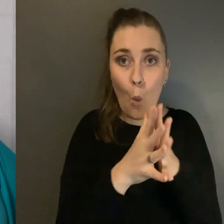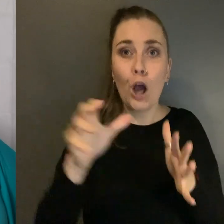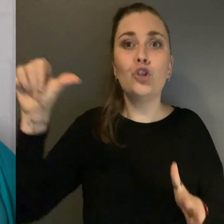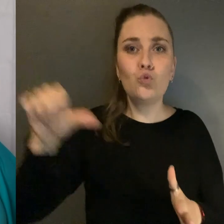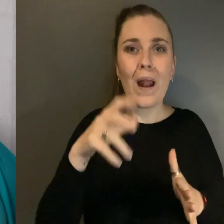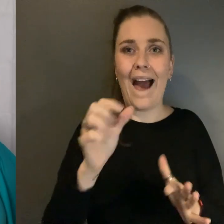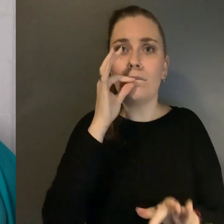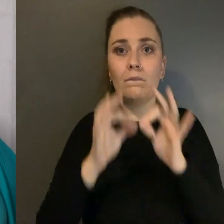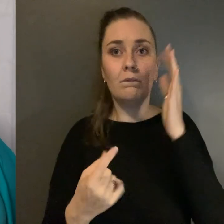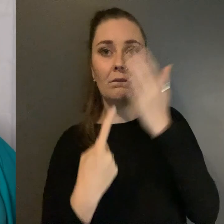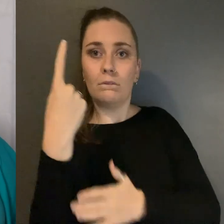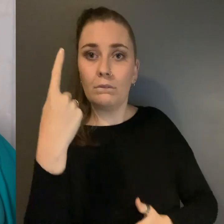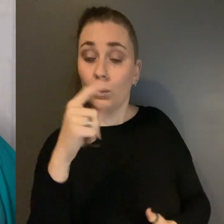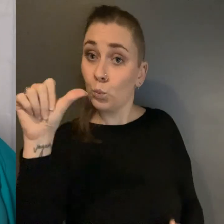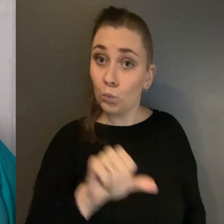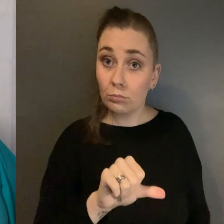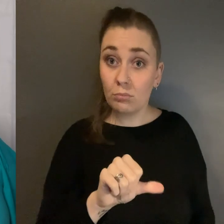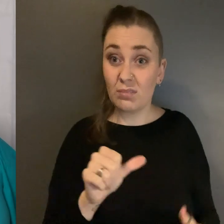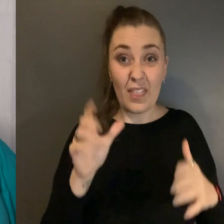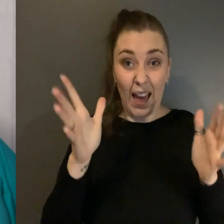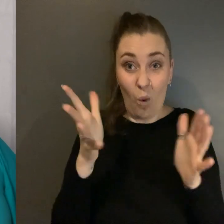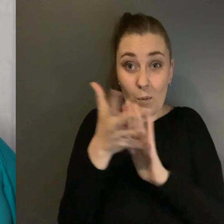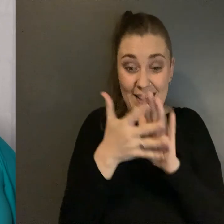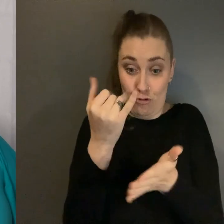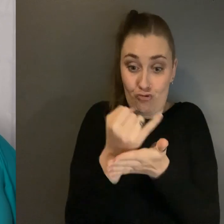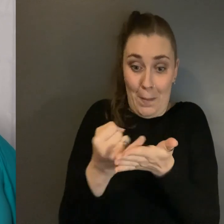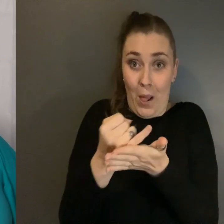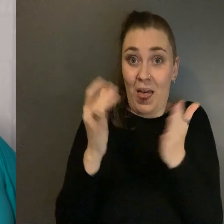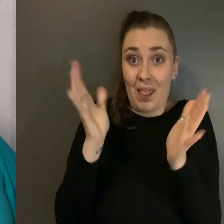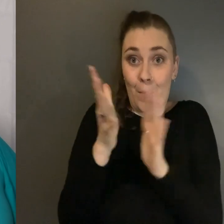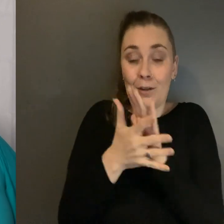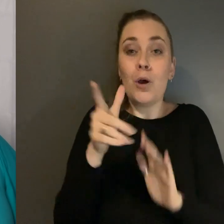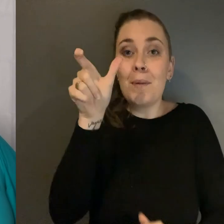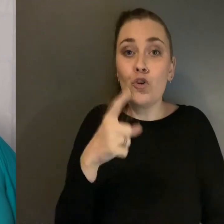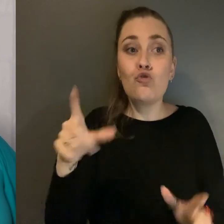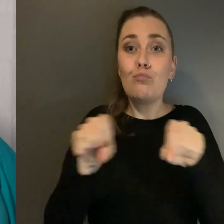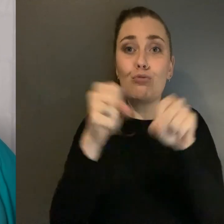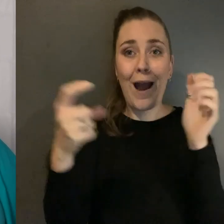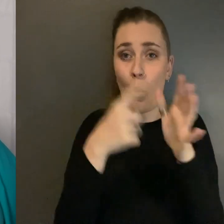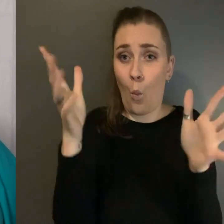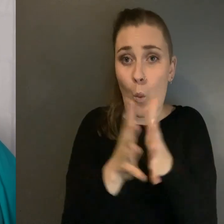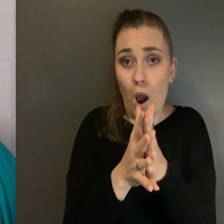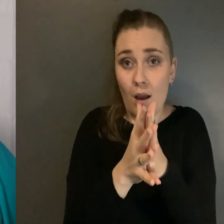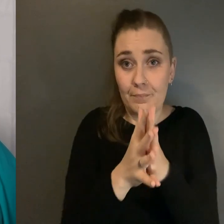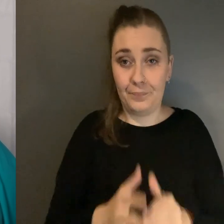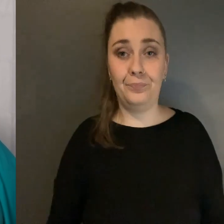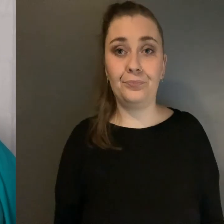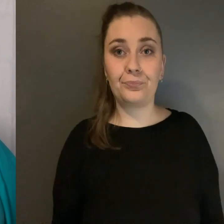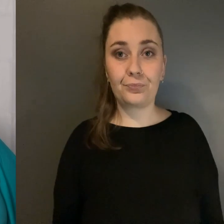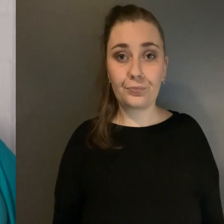consequences And that's all they mean by criminal A person who breaks the law Have you